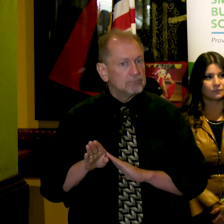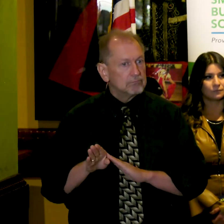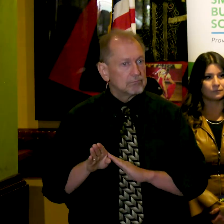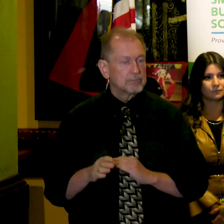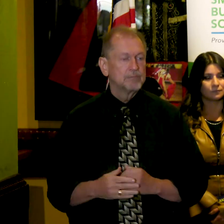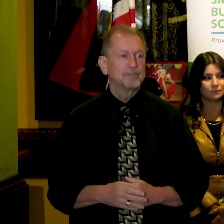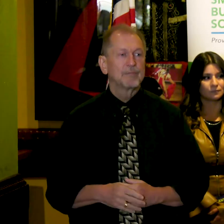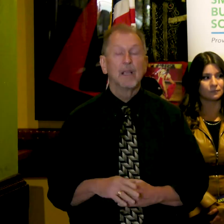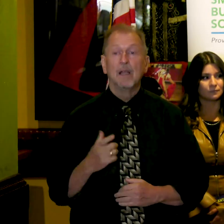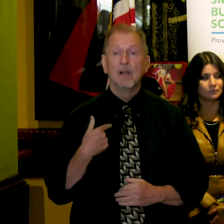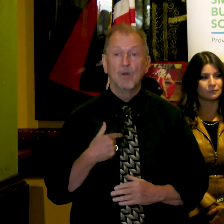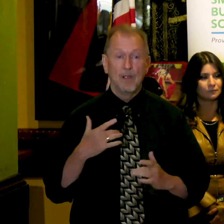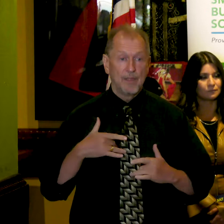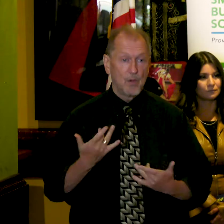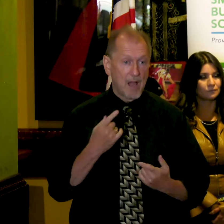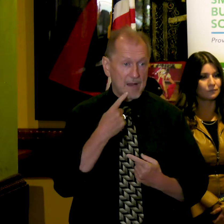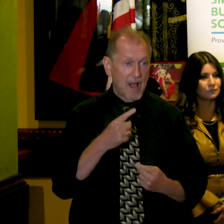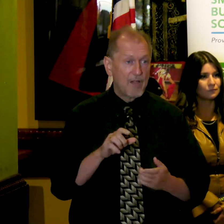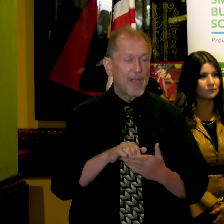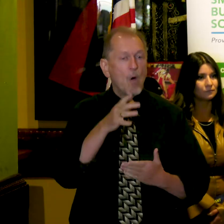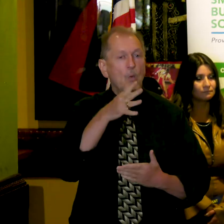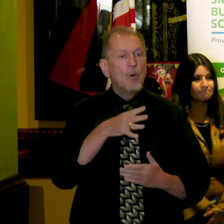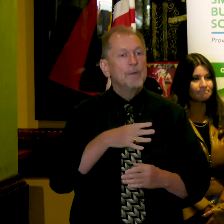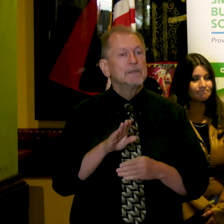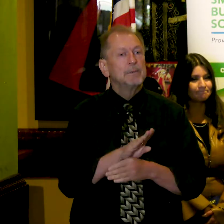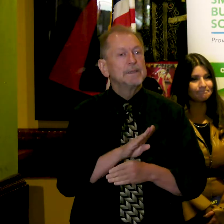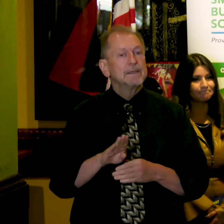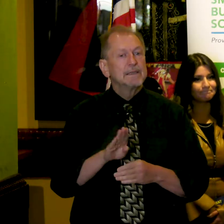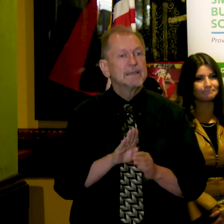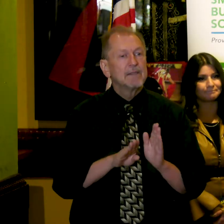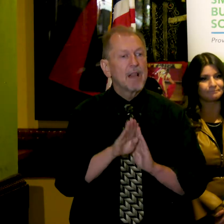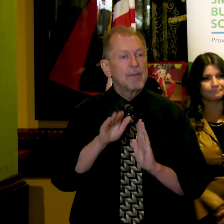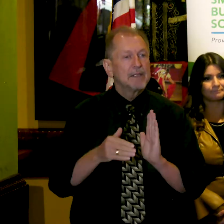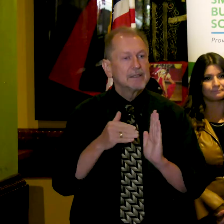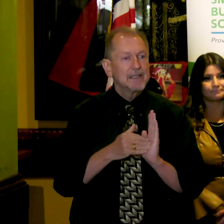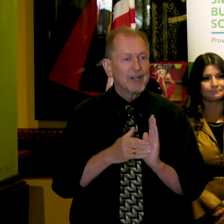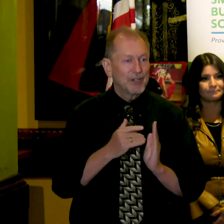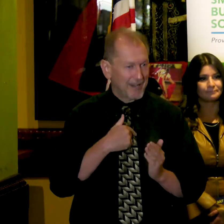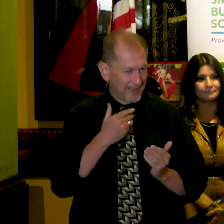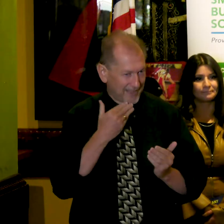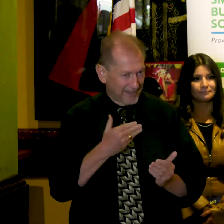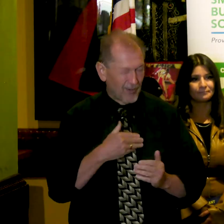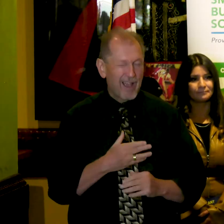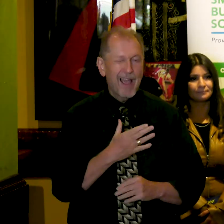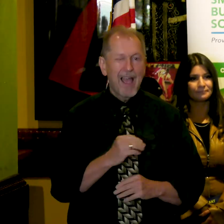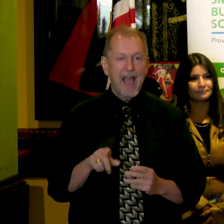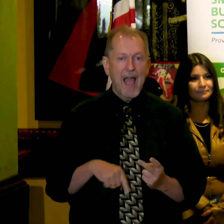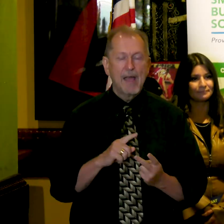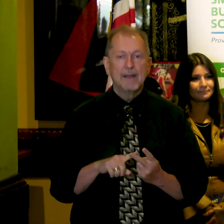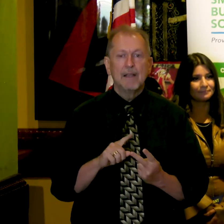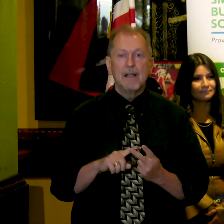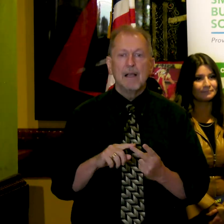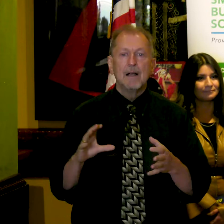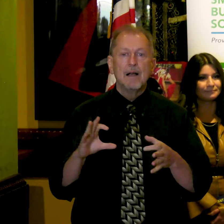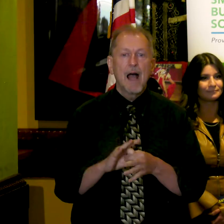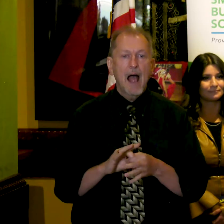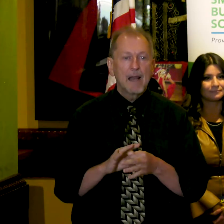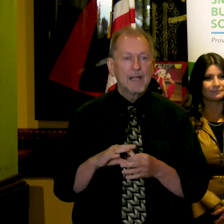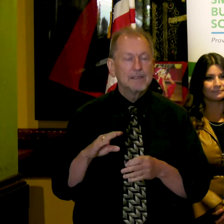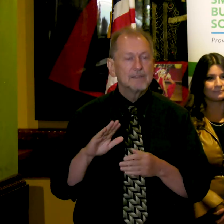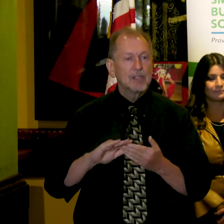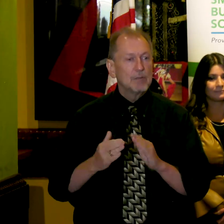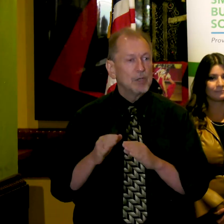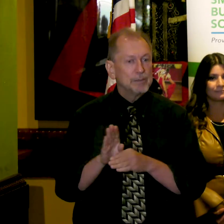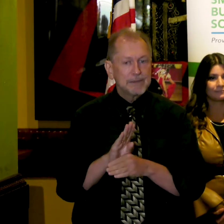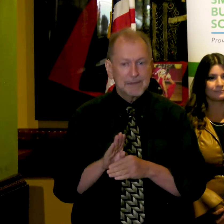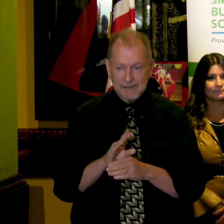We're excited to announce that the Women's Business Development Center, thank you very much, and the Allies for Community Business, which I believe is also